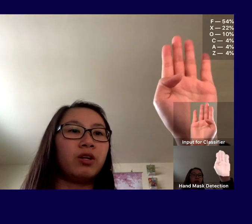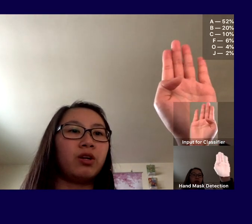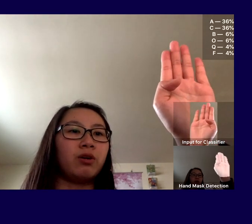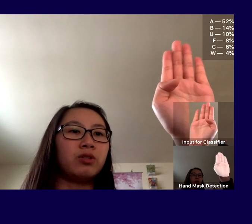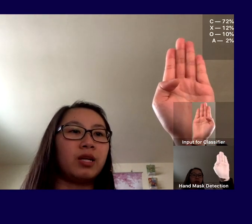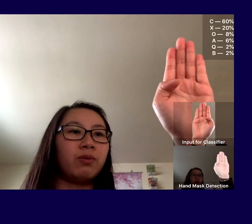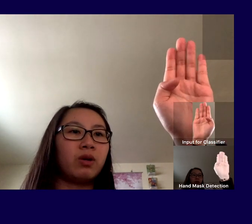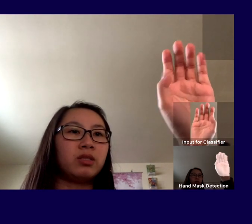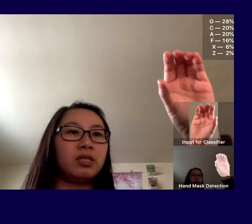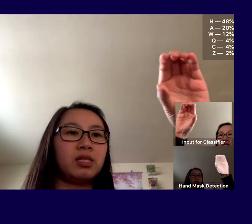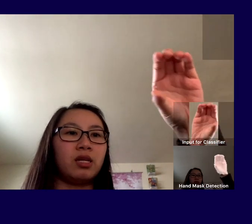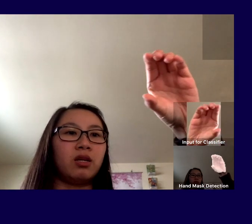there you go. So now we're on to C.